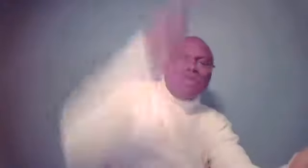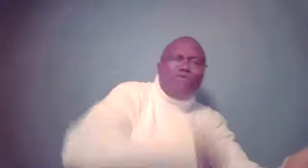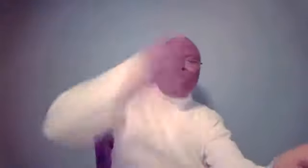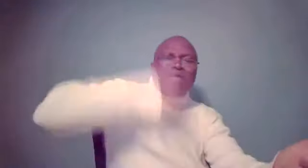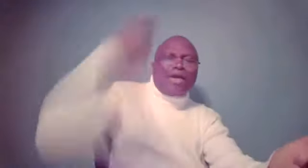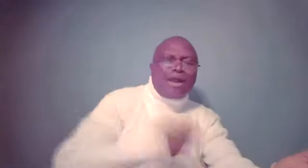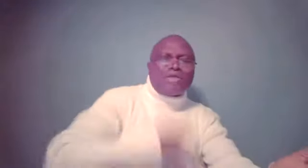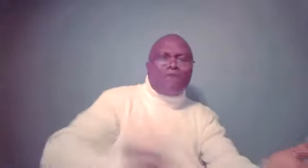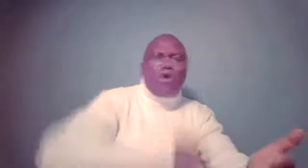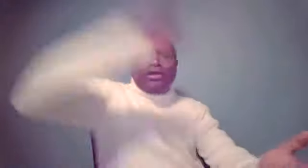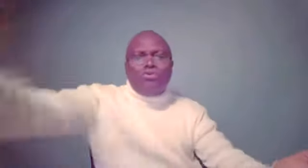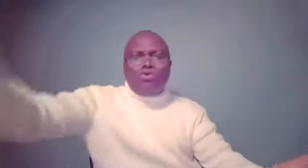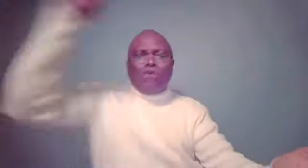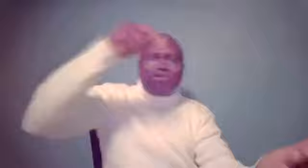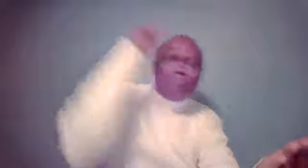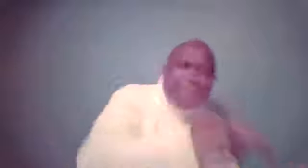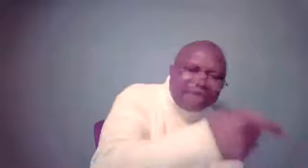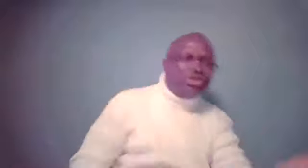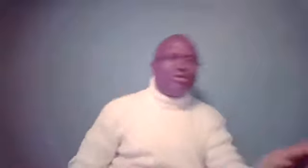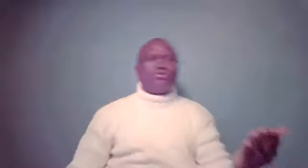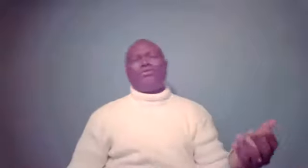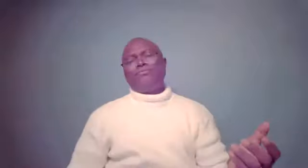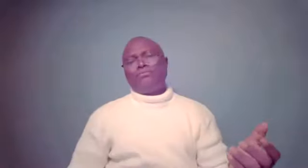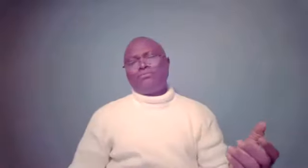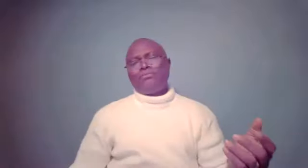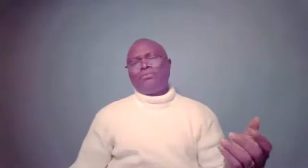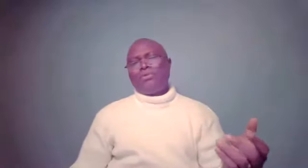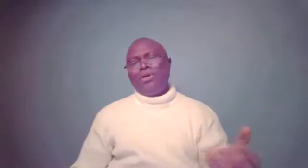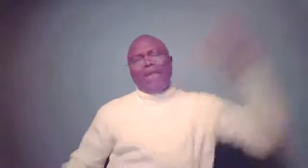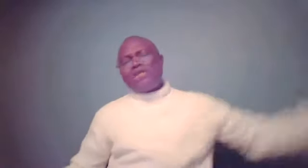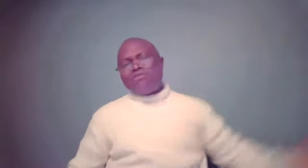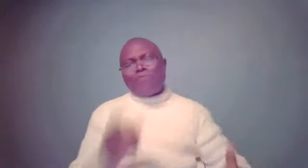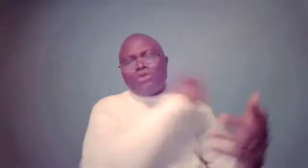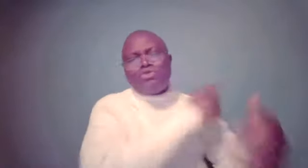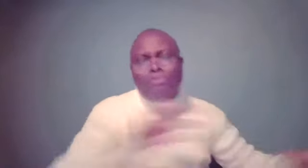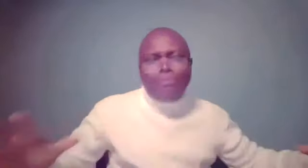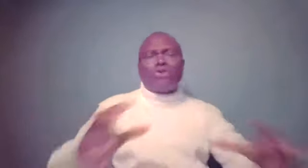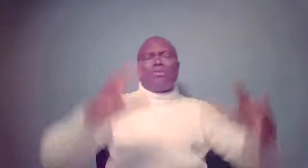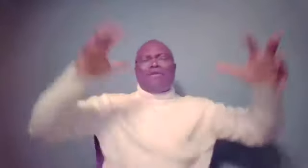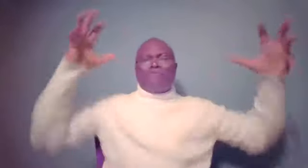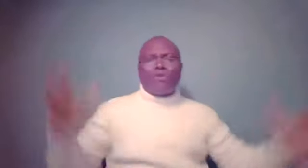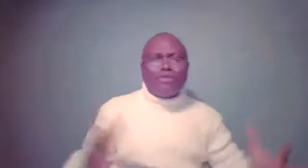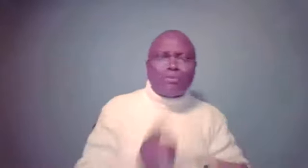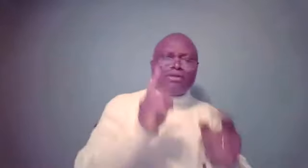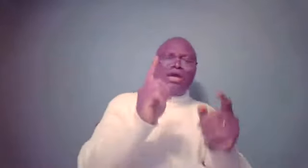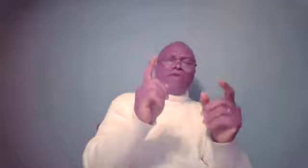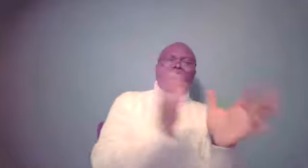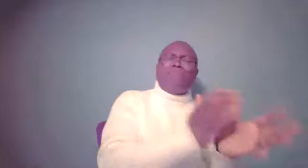develops that character of God in you, which is patience. In Galatians 522, the Bible talks about the fruit of the Spirit, and you find